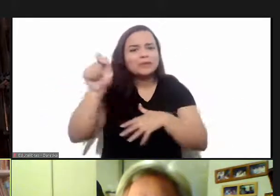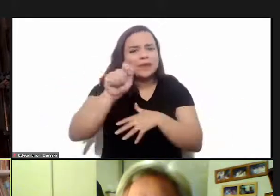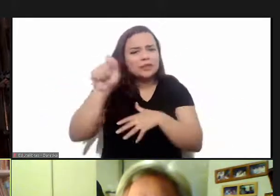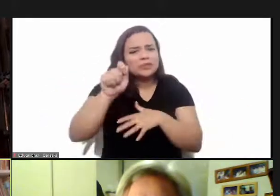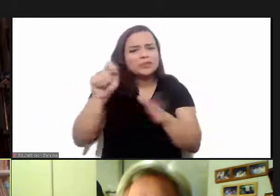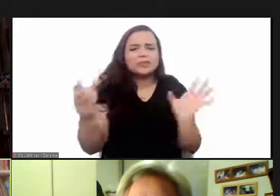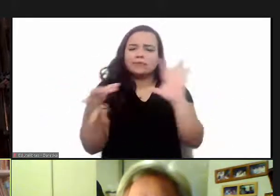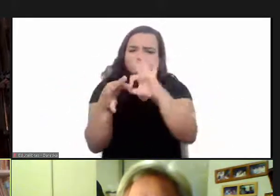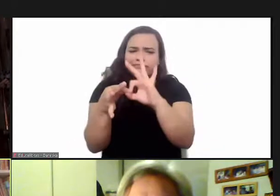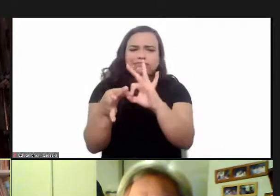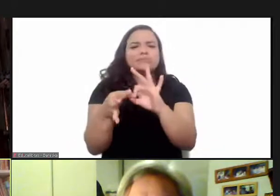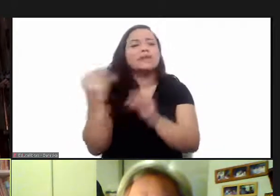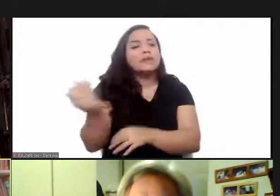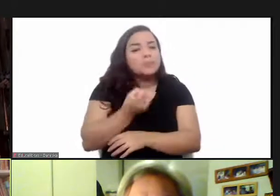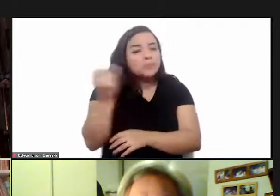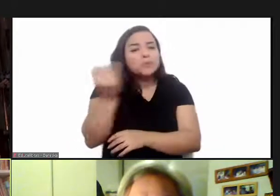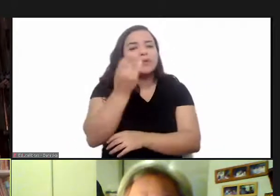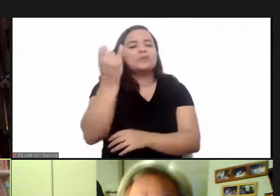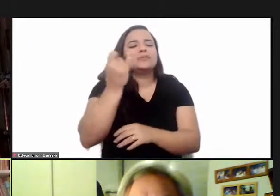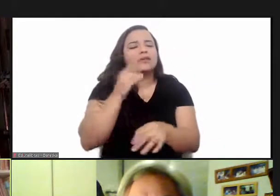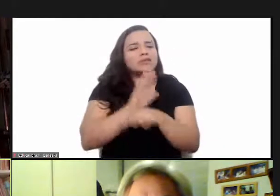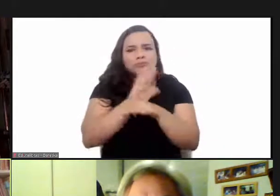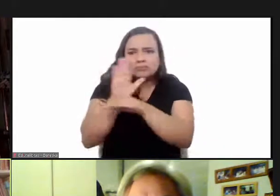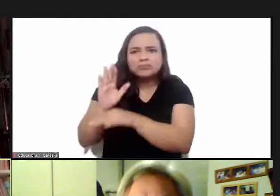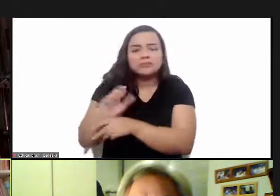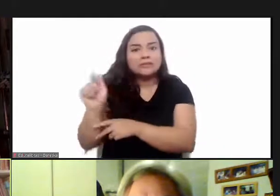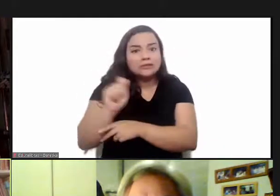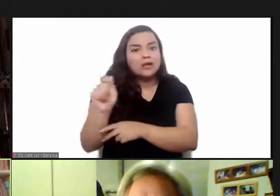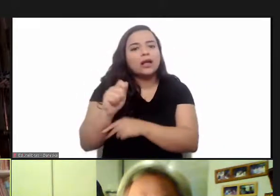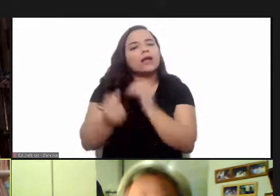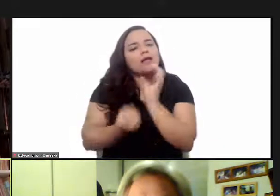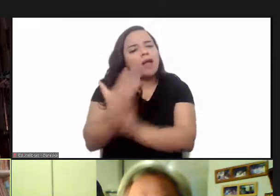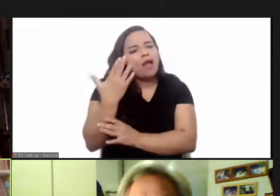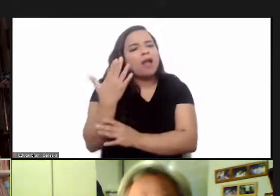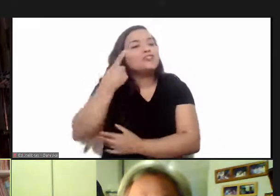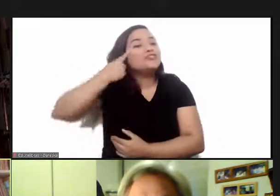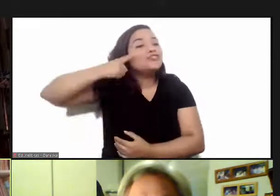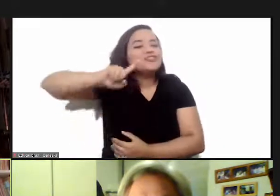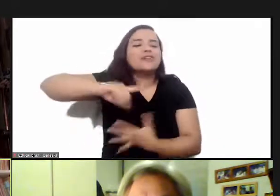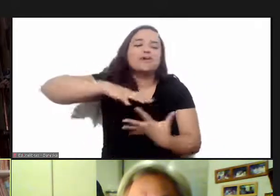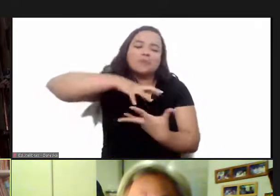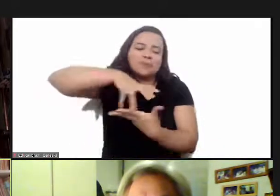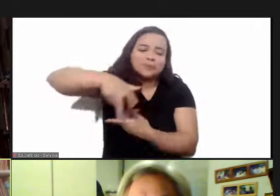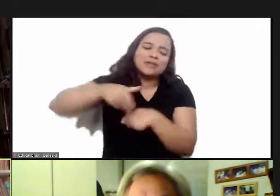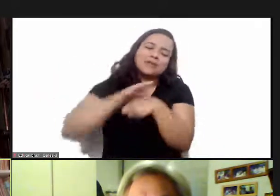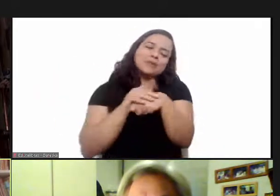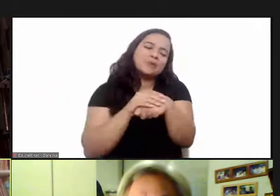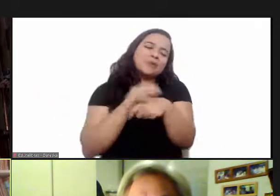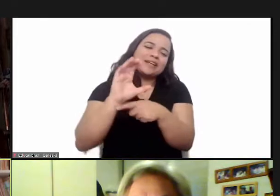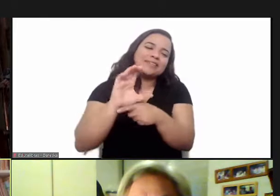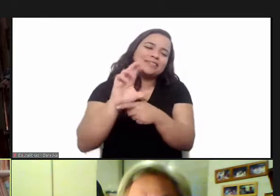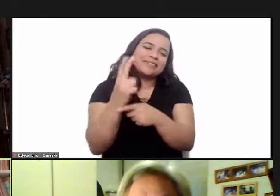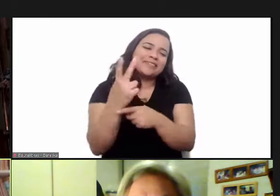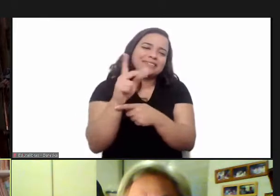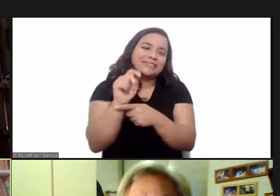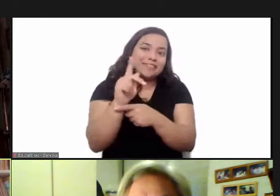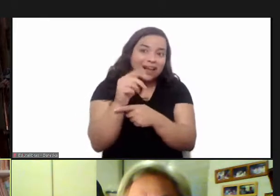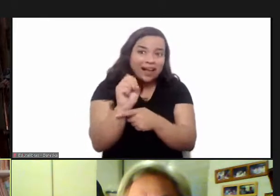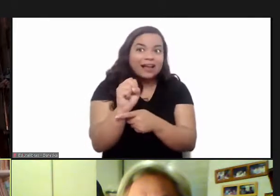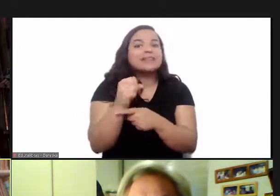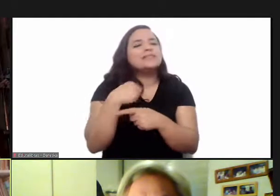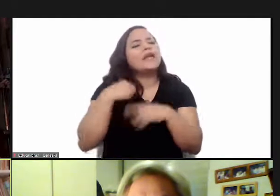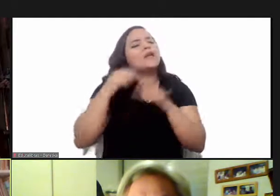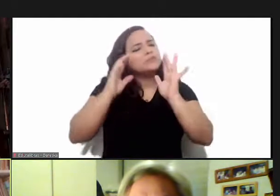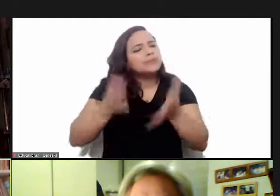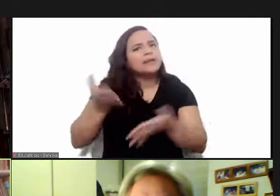movement of associations of persons affected by chagas disease you were crucial in